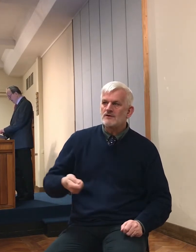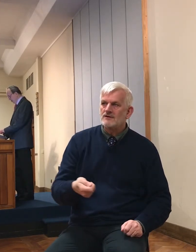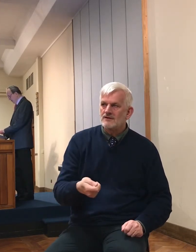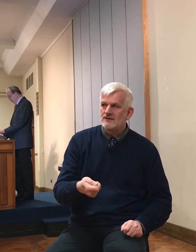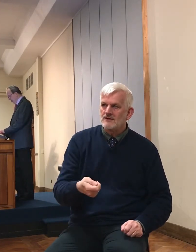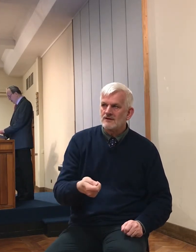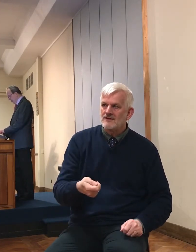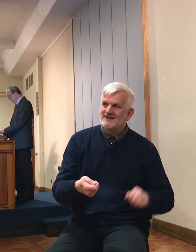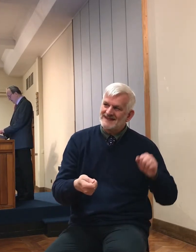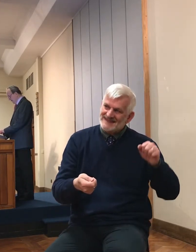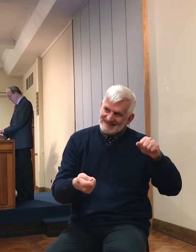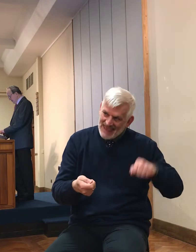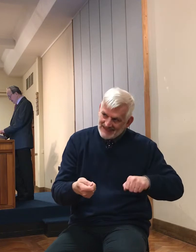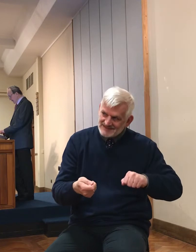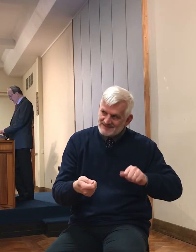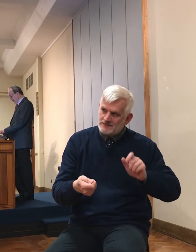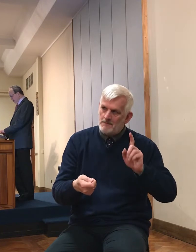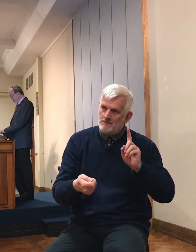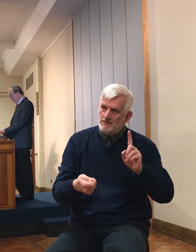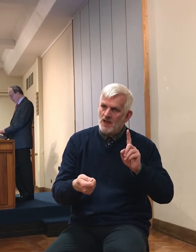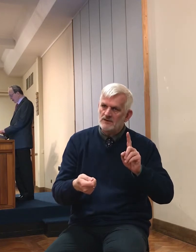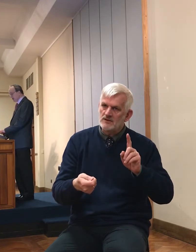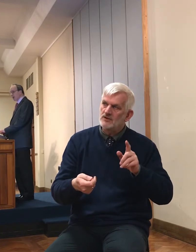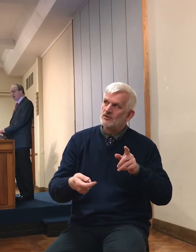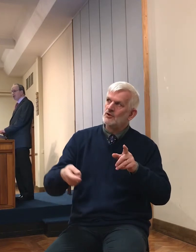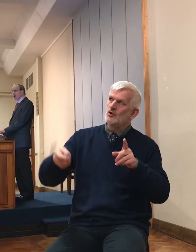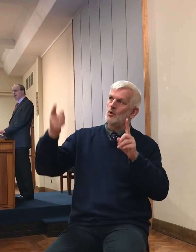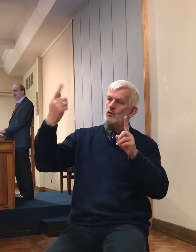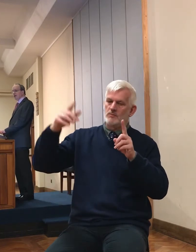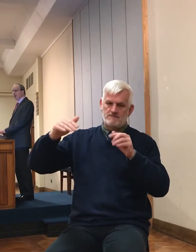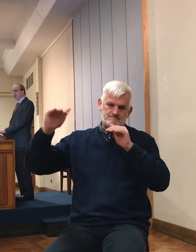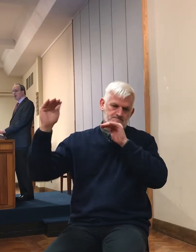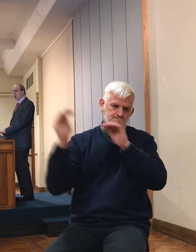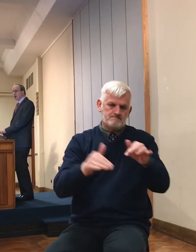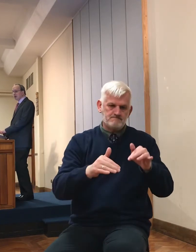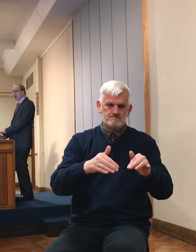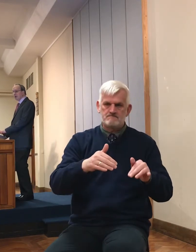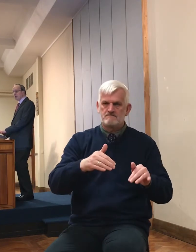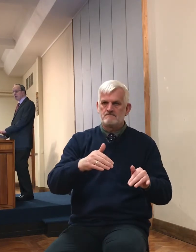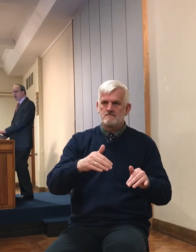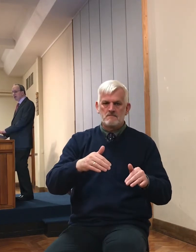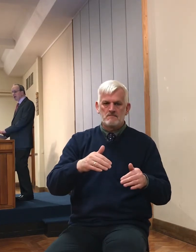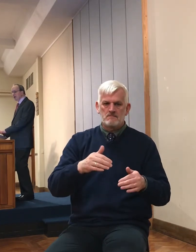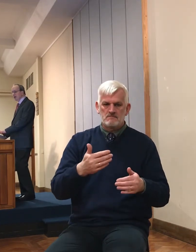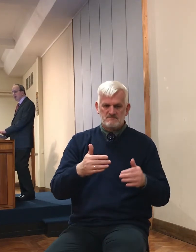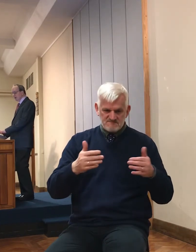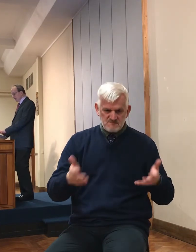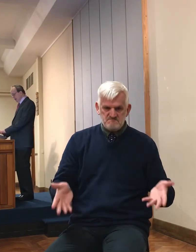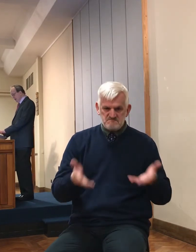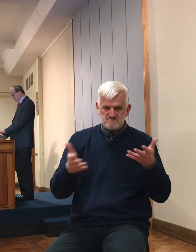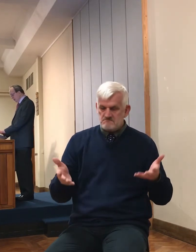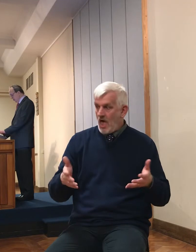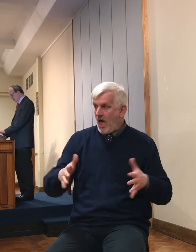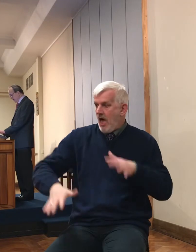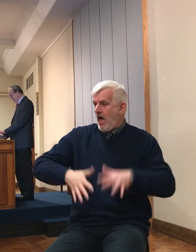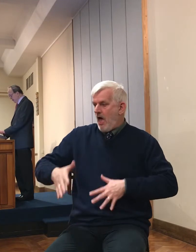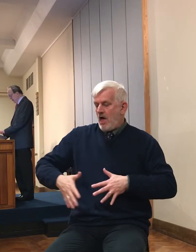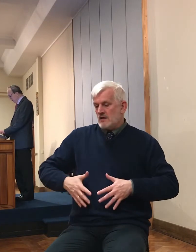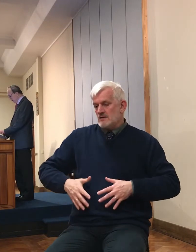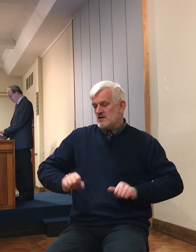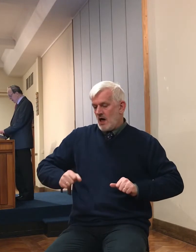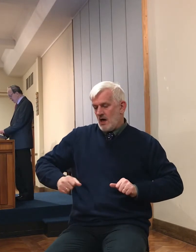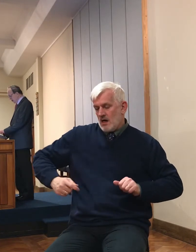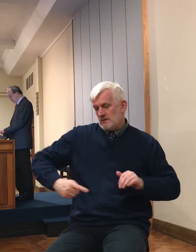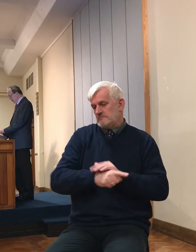although they were involved, but by the Lord putting them on the run, causing them to flee, filling them with